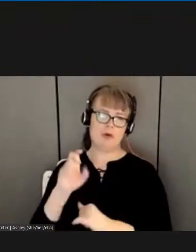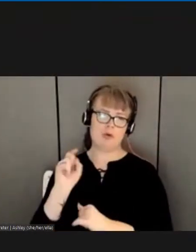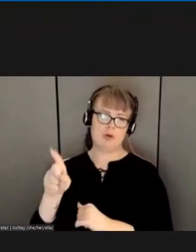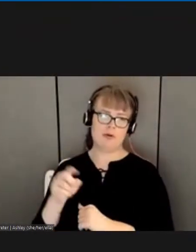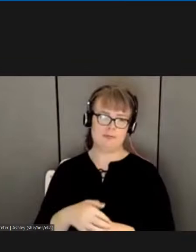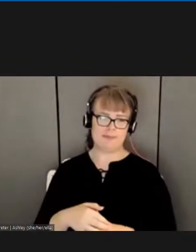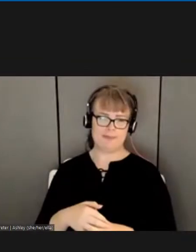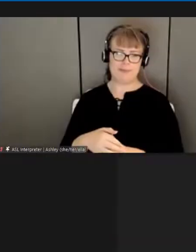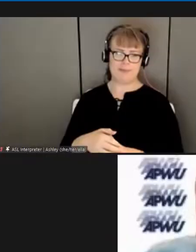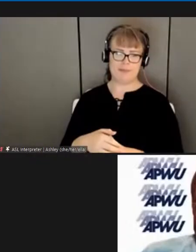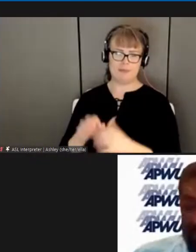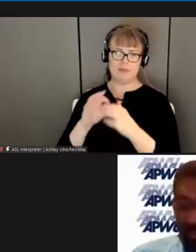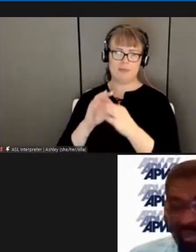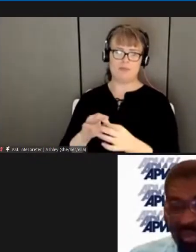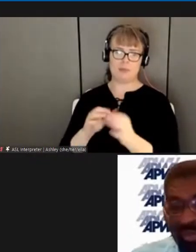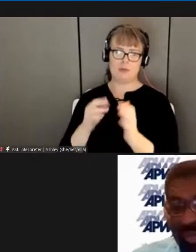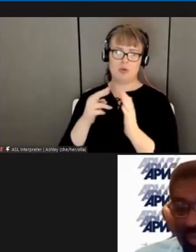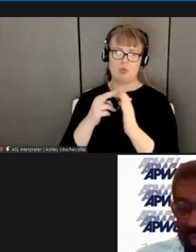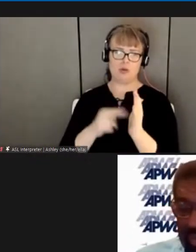Involving registry clerks.